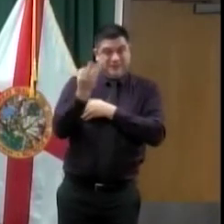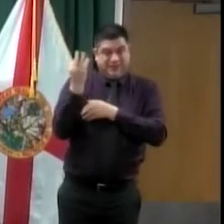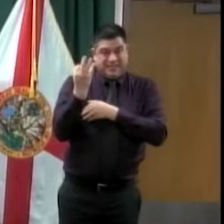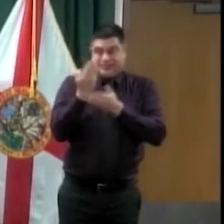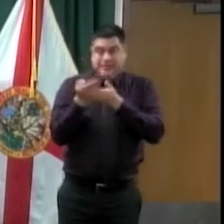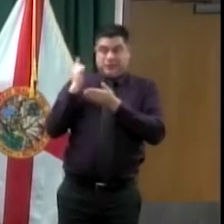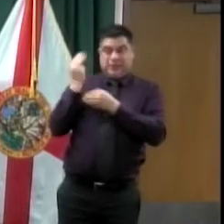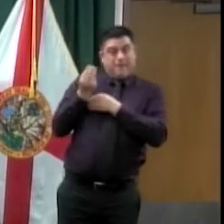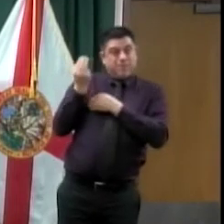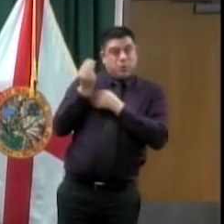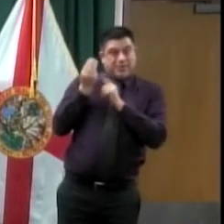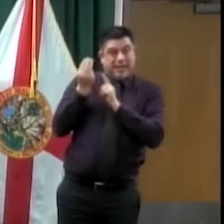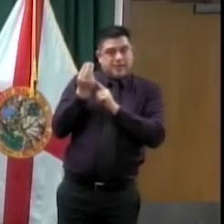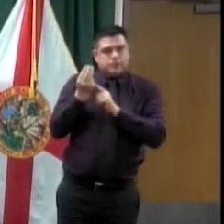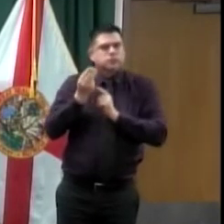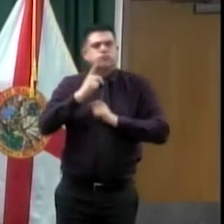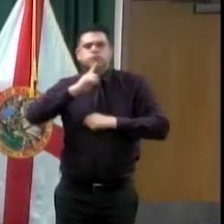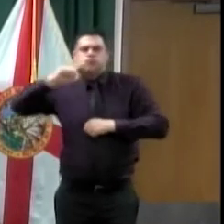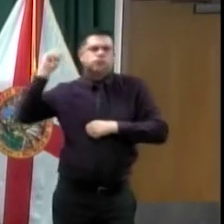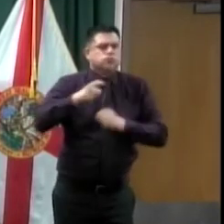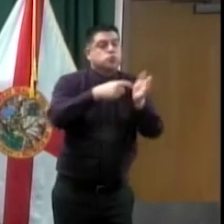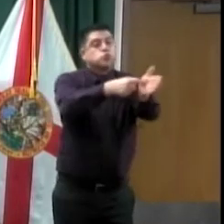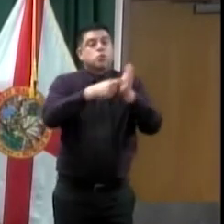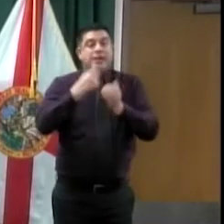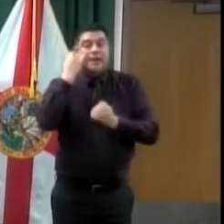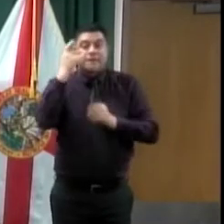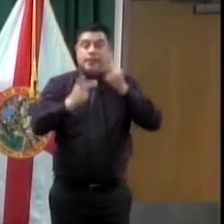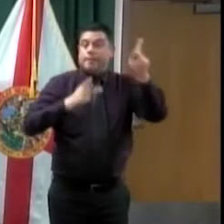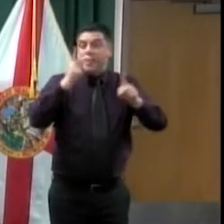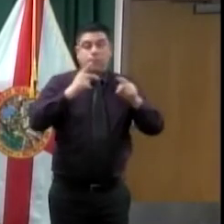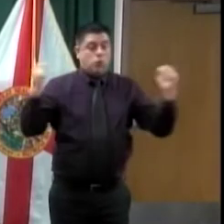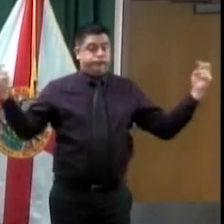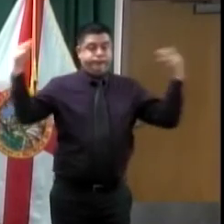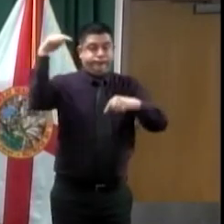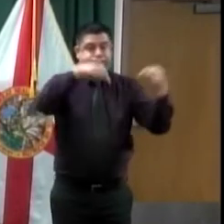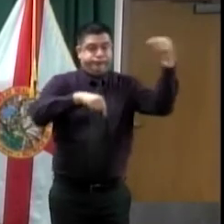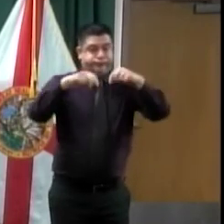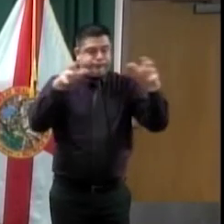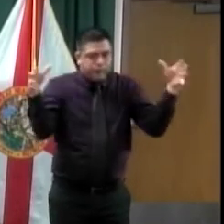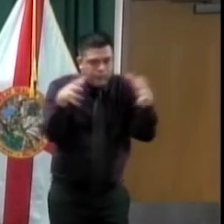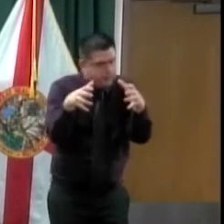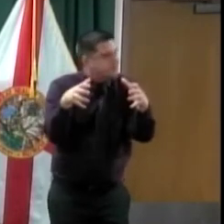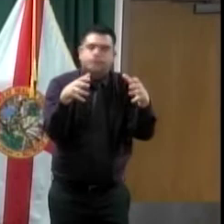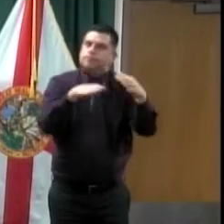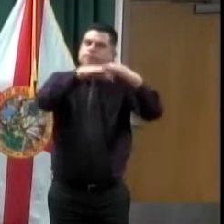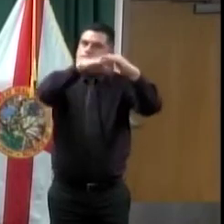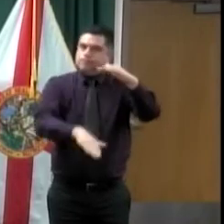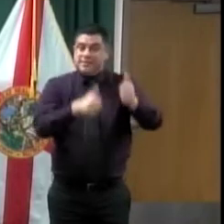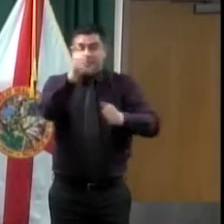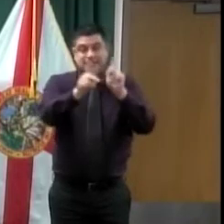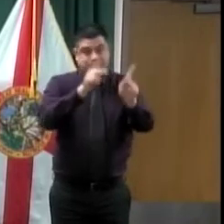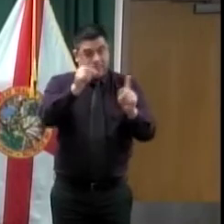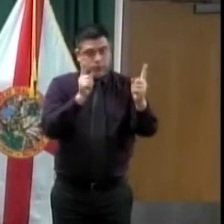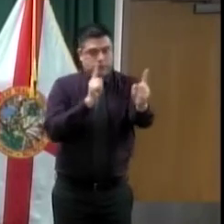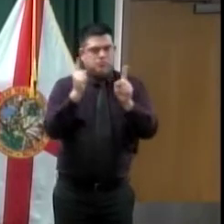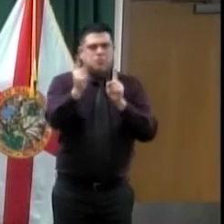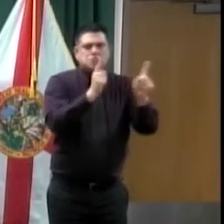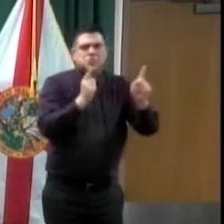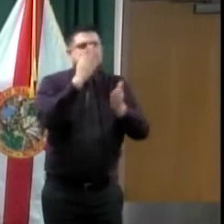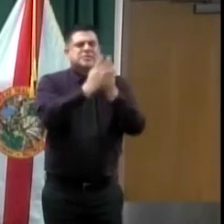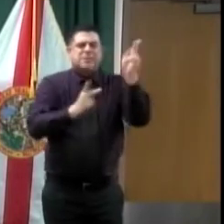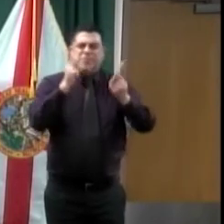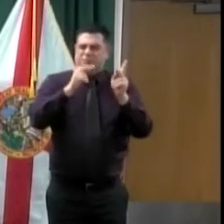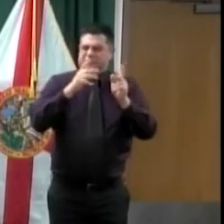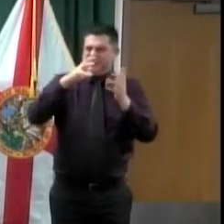to 10 or less people. To avoid any confusion, because there was some confusion, well, does this take effect to